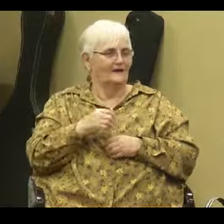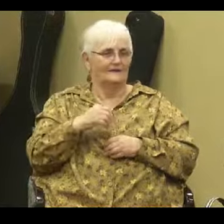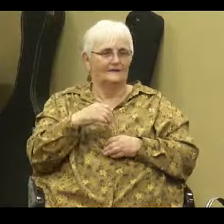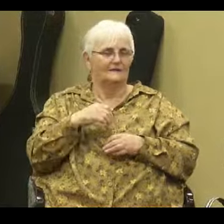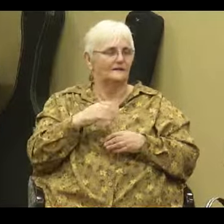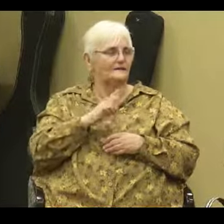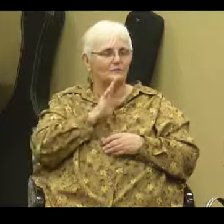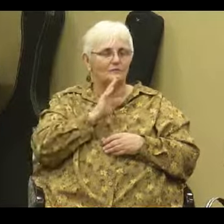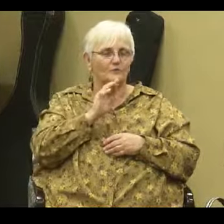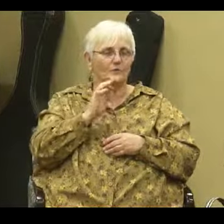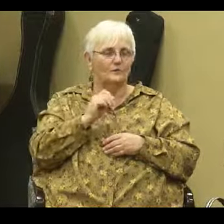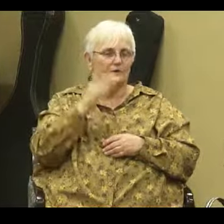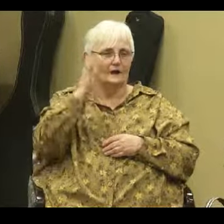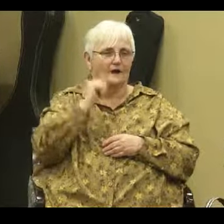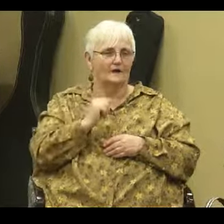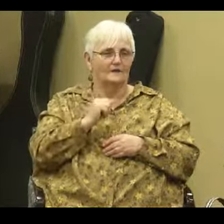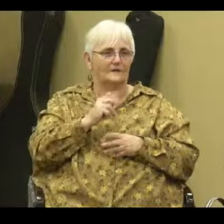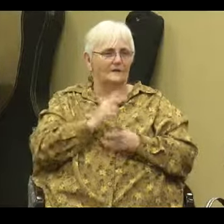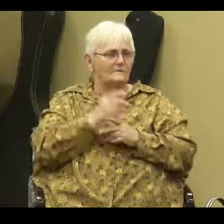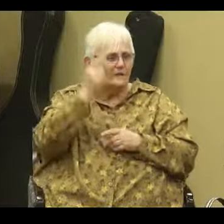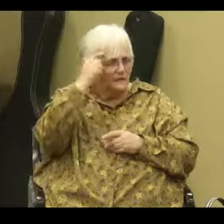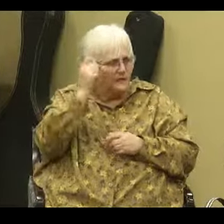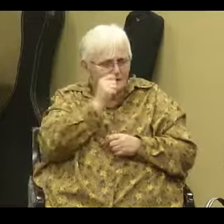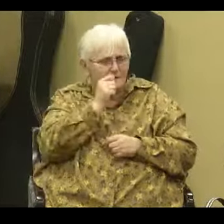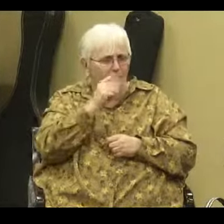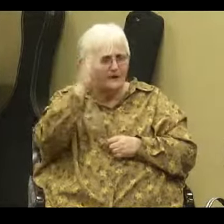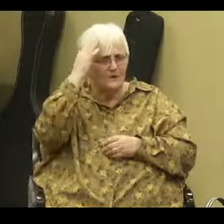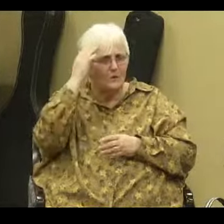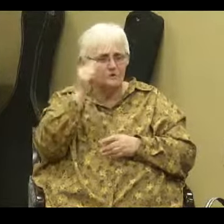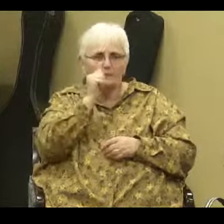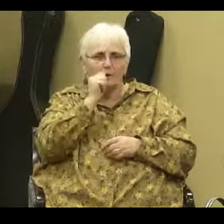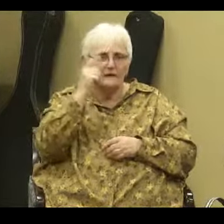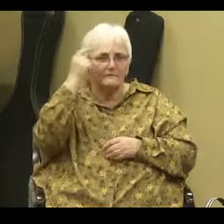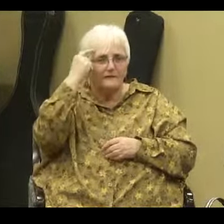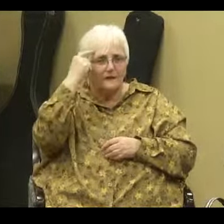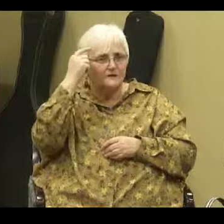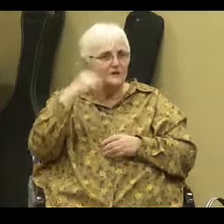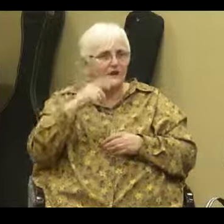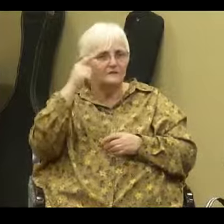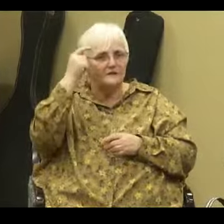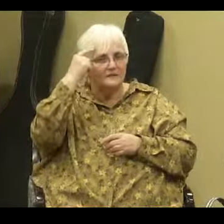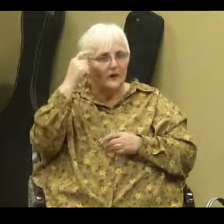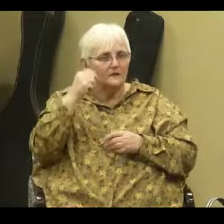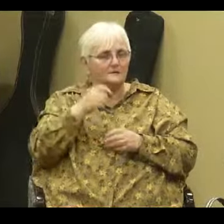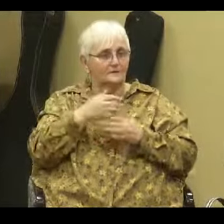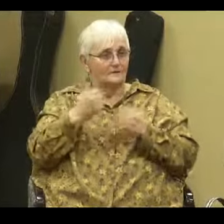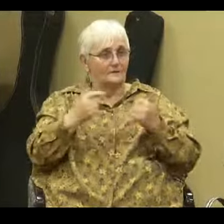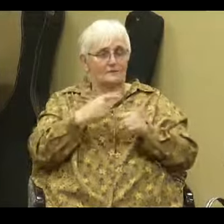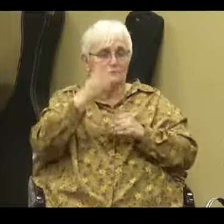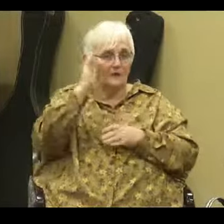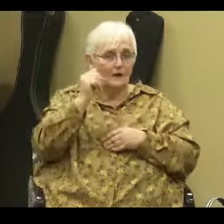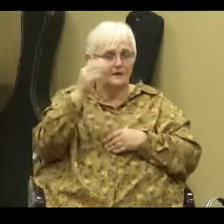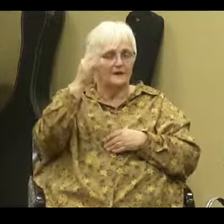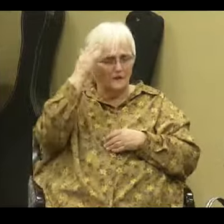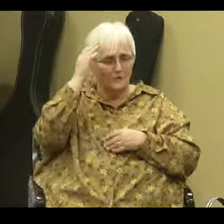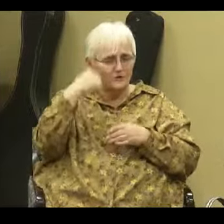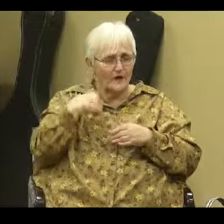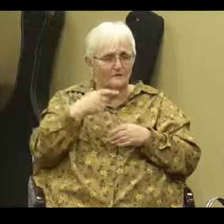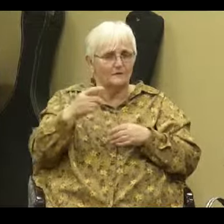Keep your thoughts as secret as you. You know, He knows you. You can't keep thoughts secret from God. He knows you're going to have them before you even